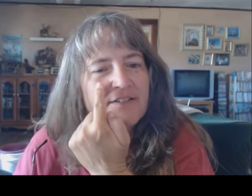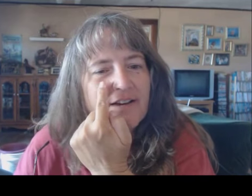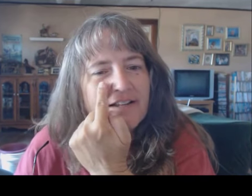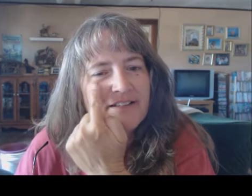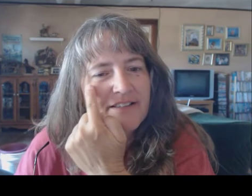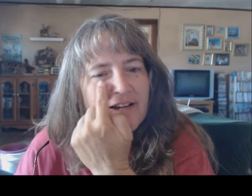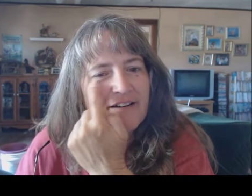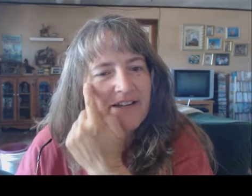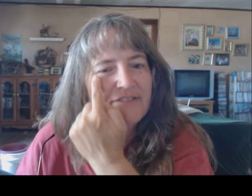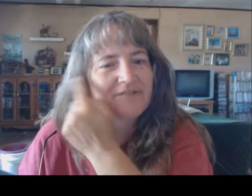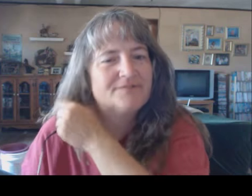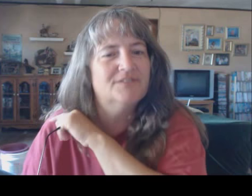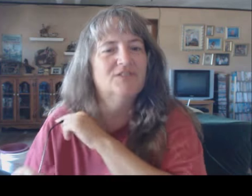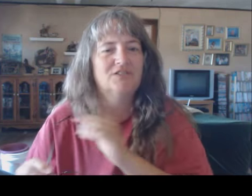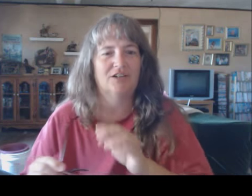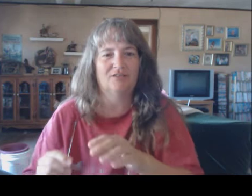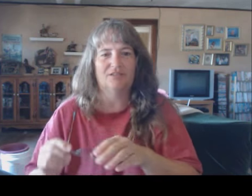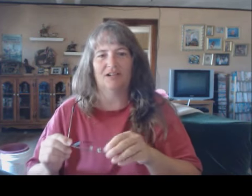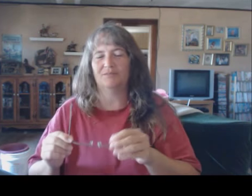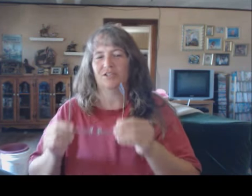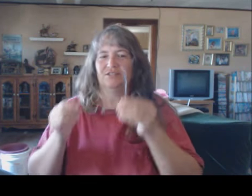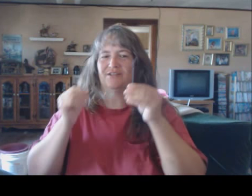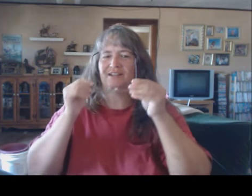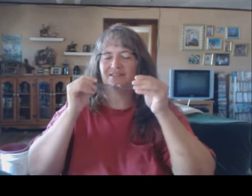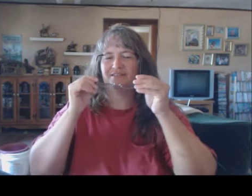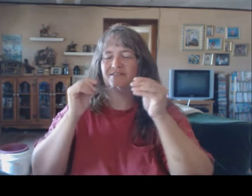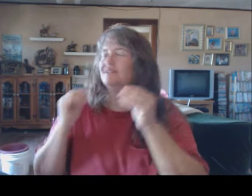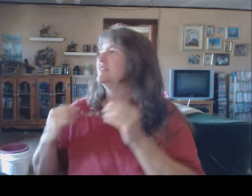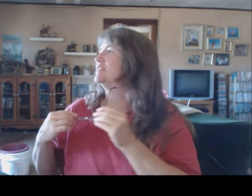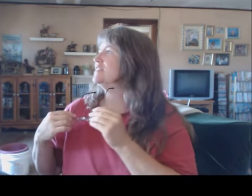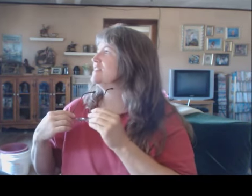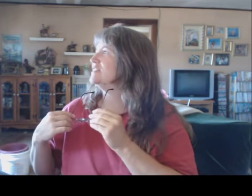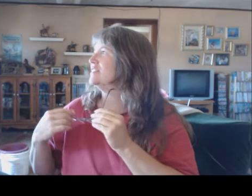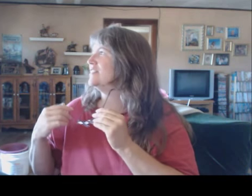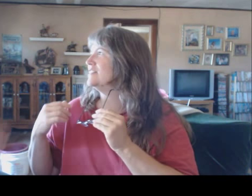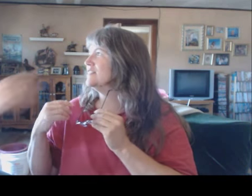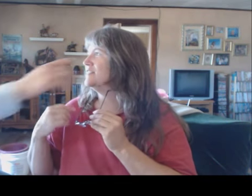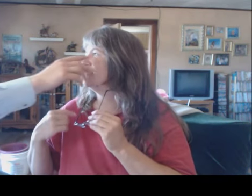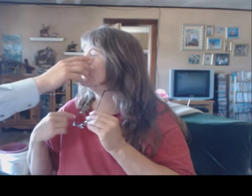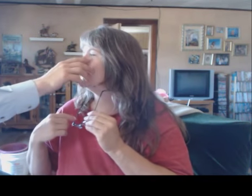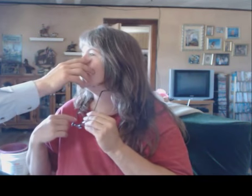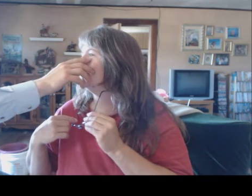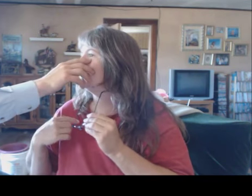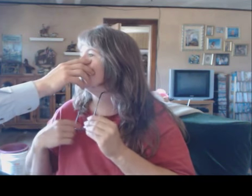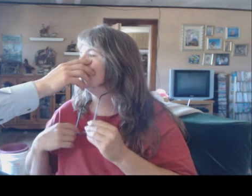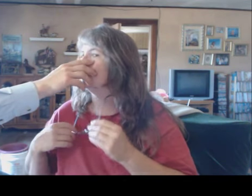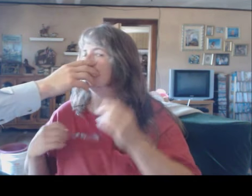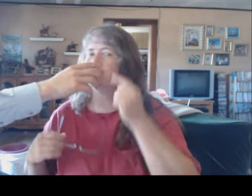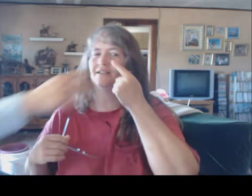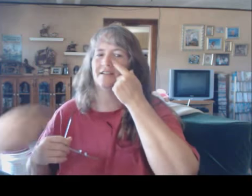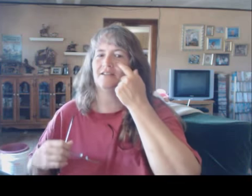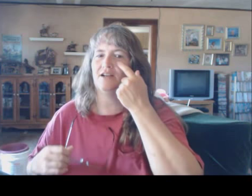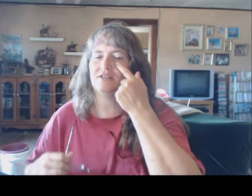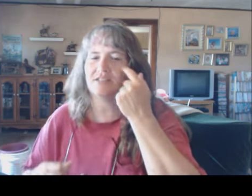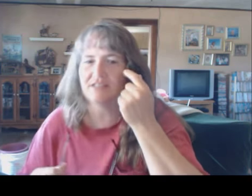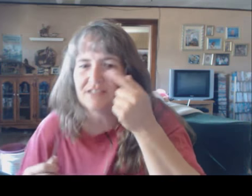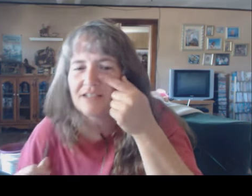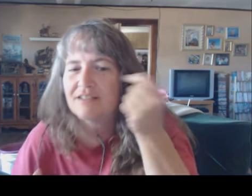It's right there now. So... I'm good, right? Is it still there? Right there. Oh, it's on this side?